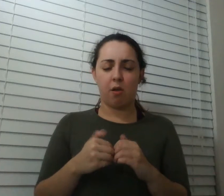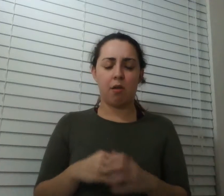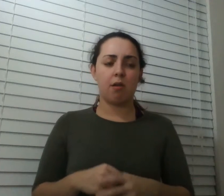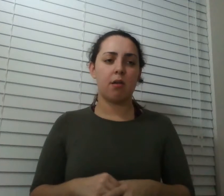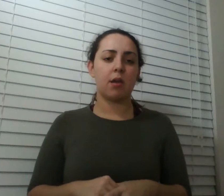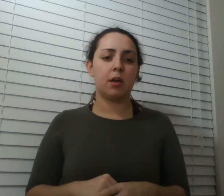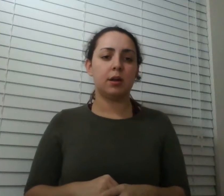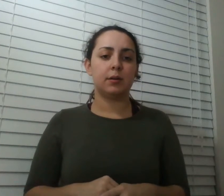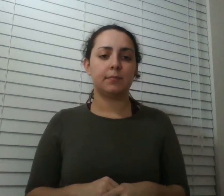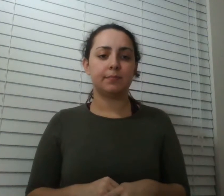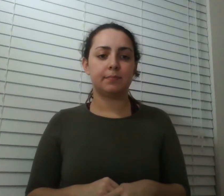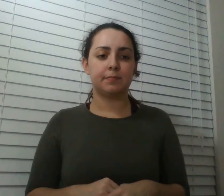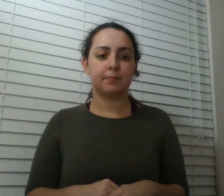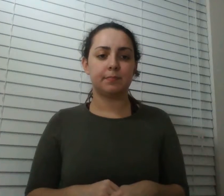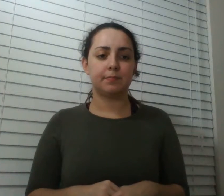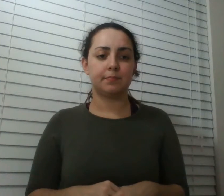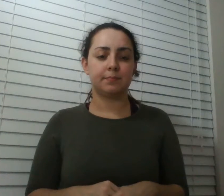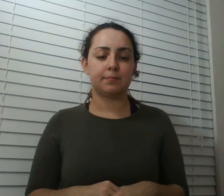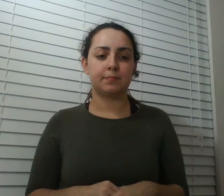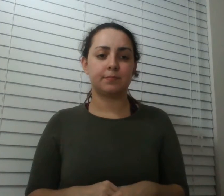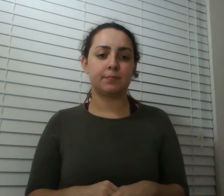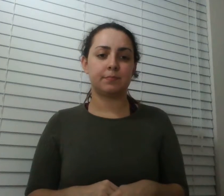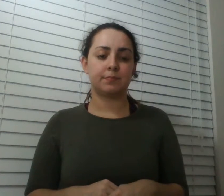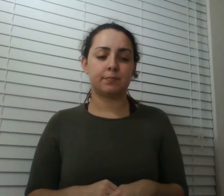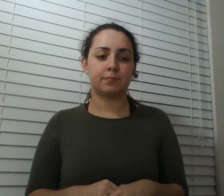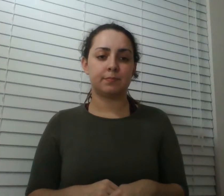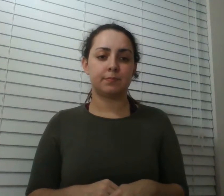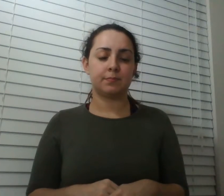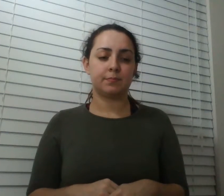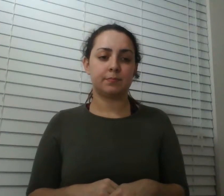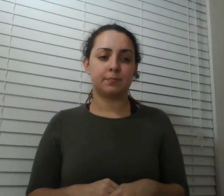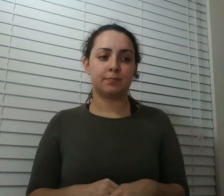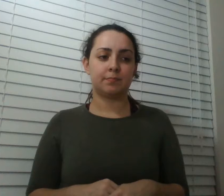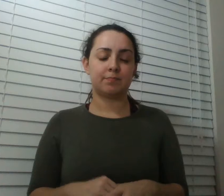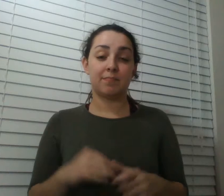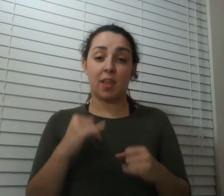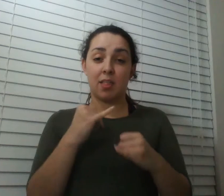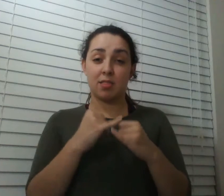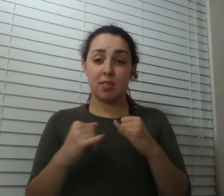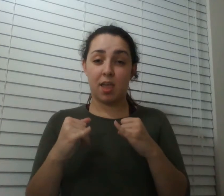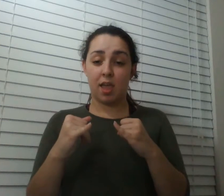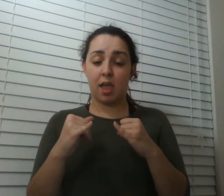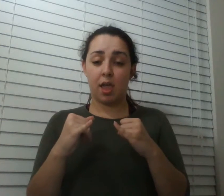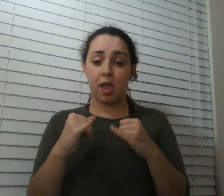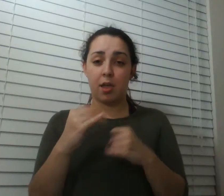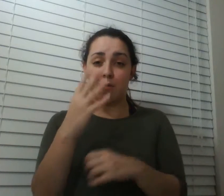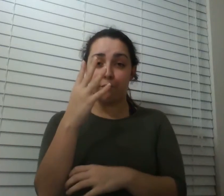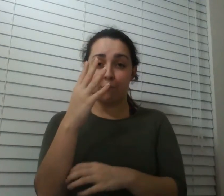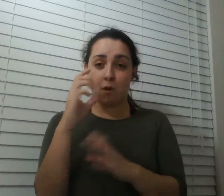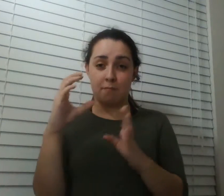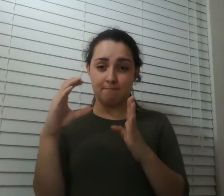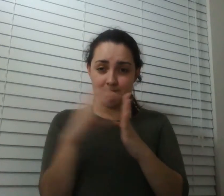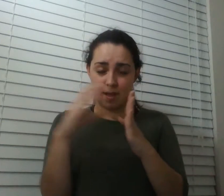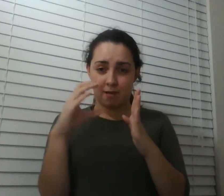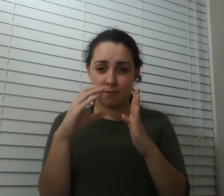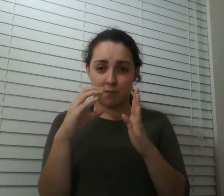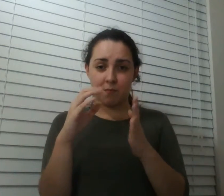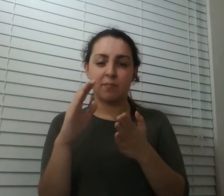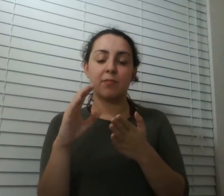so he writes an essay will you read the last four paragraphs of the essay i will one two three